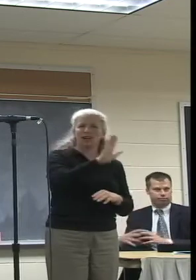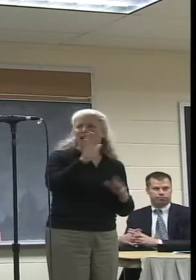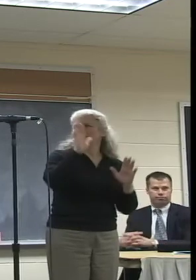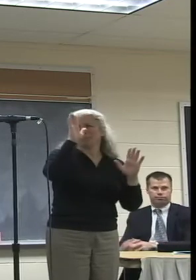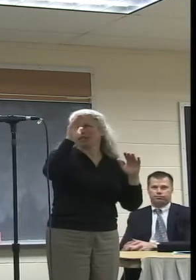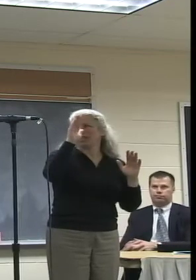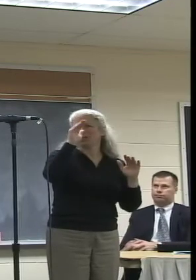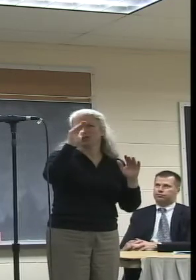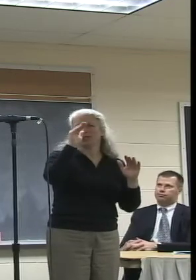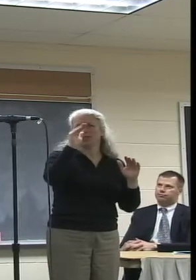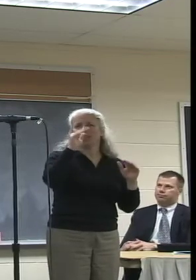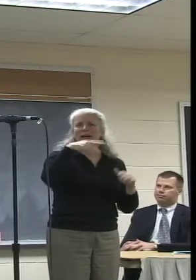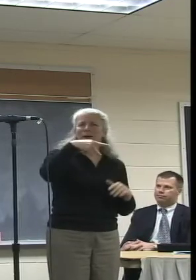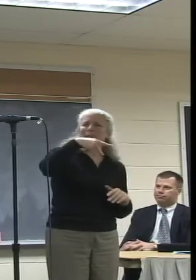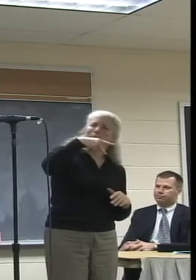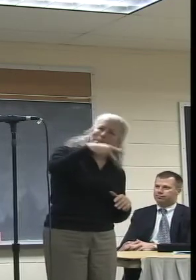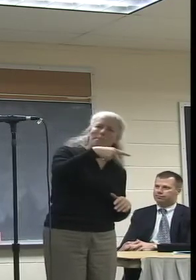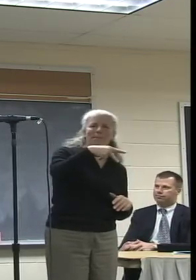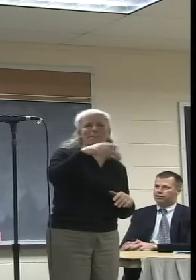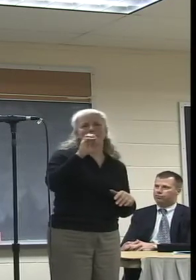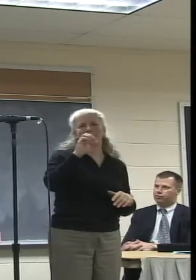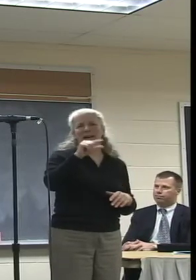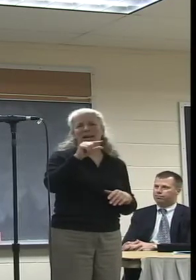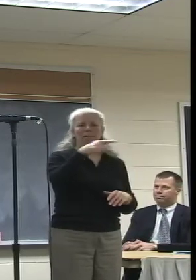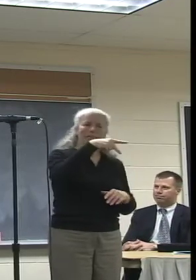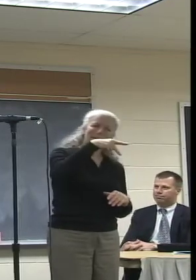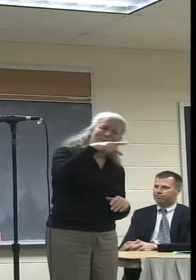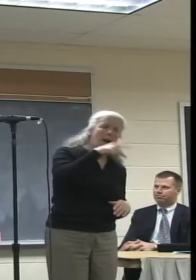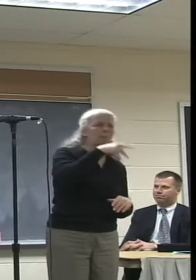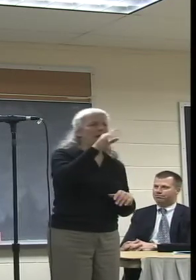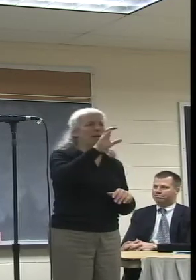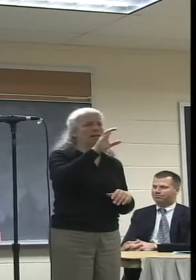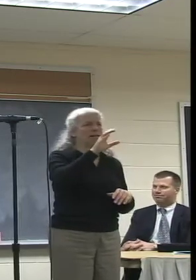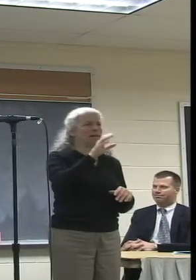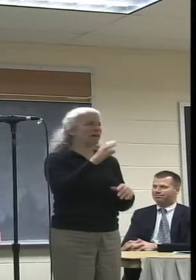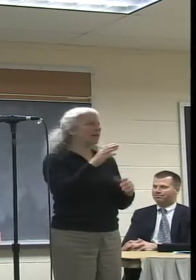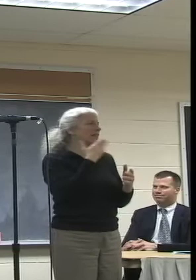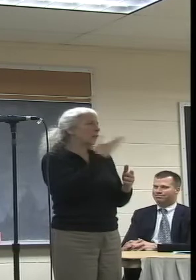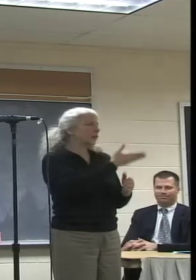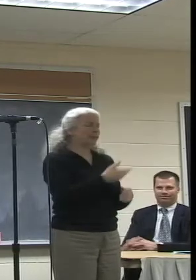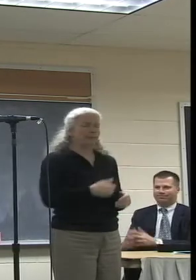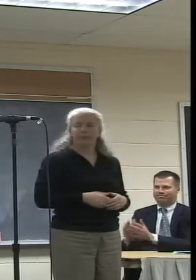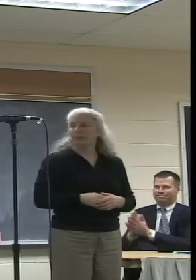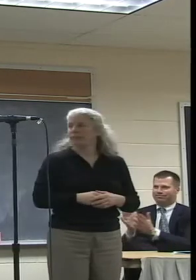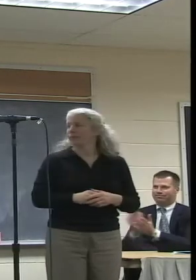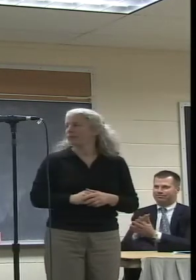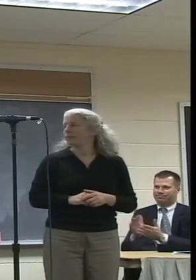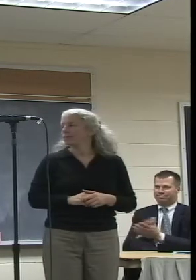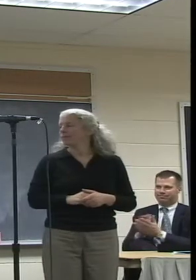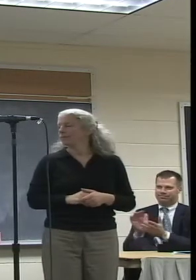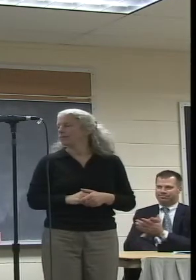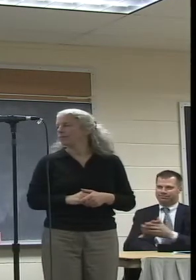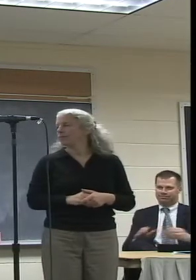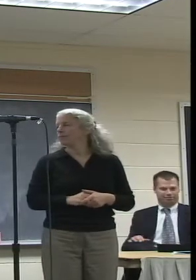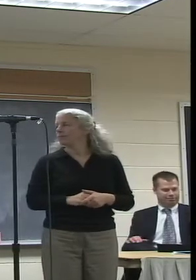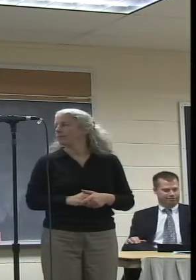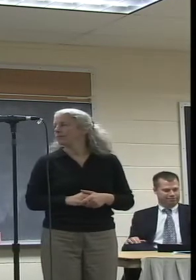of what P stands for in that PEG acronym. Thank you very much. Thank you. you.